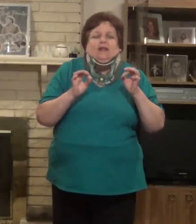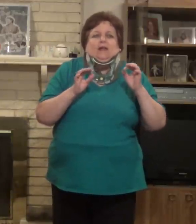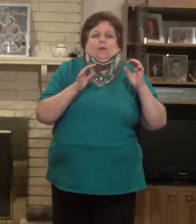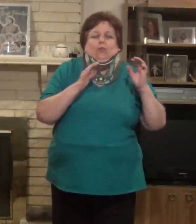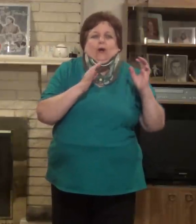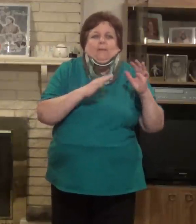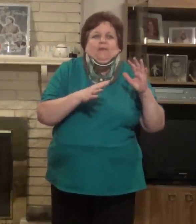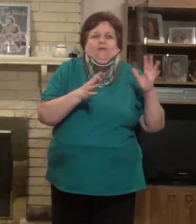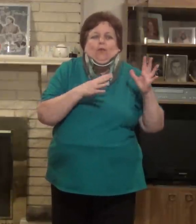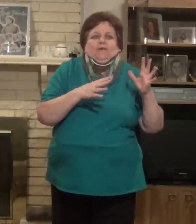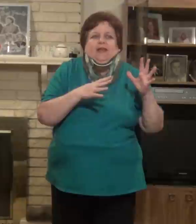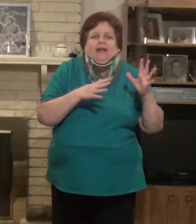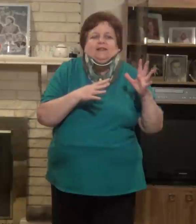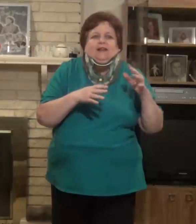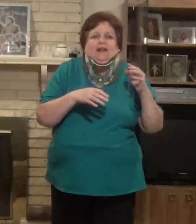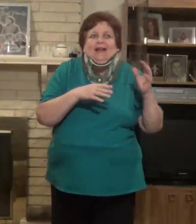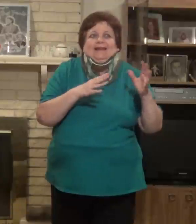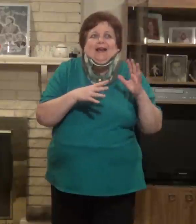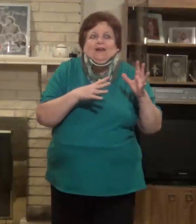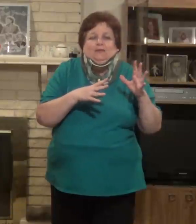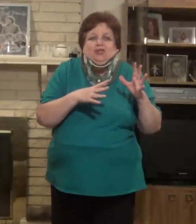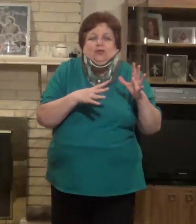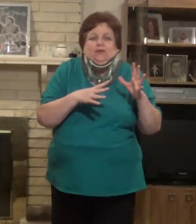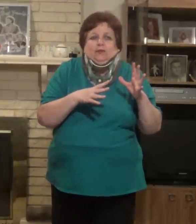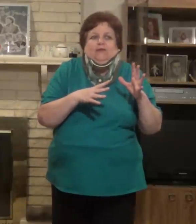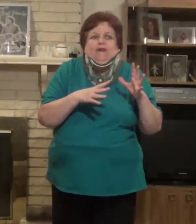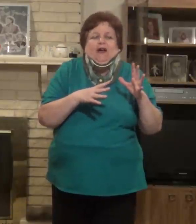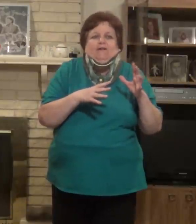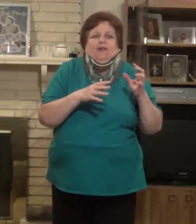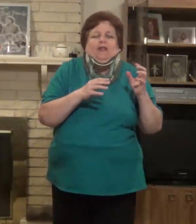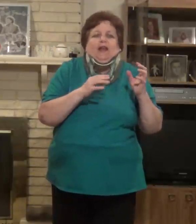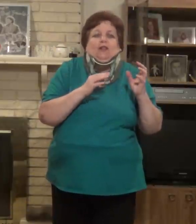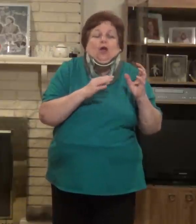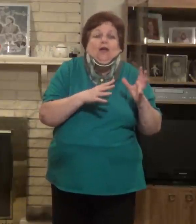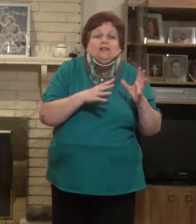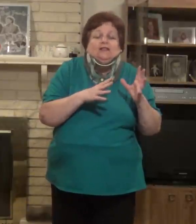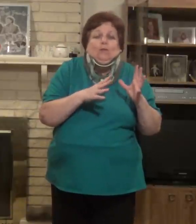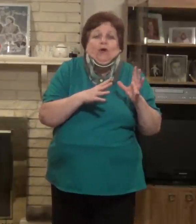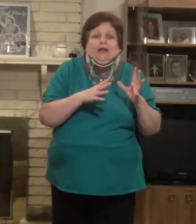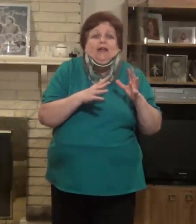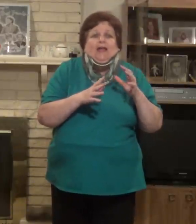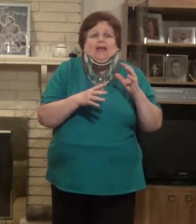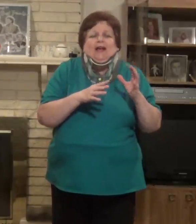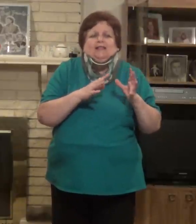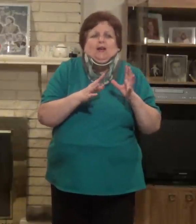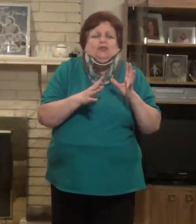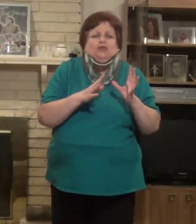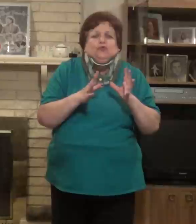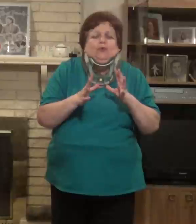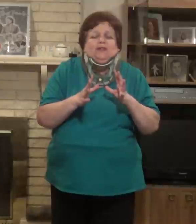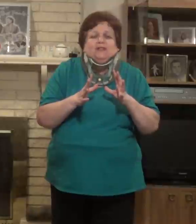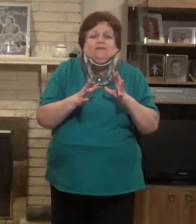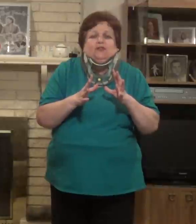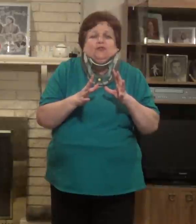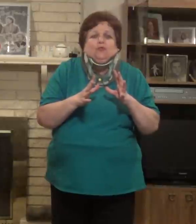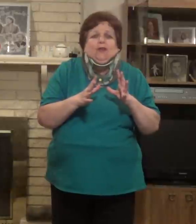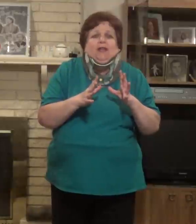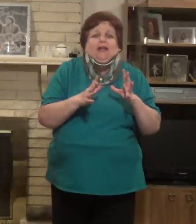right before the accident, I had gotten up to 235. And then I lost some weight and got down to 227, 228.